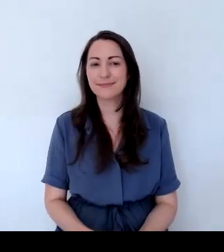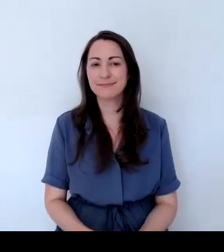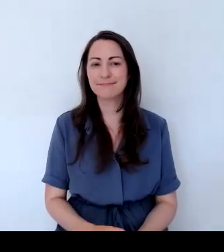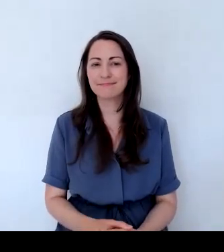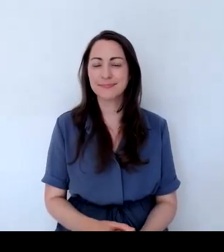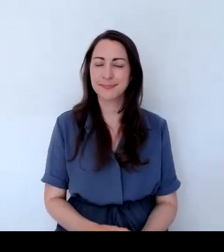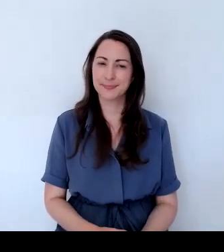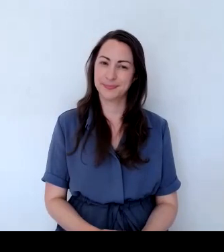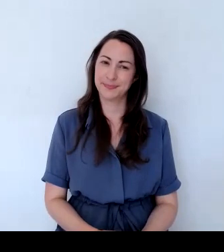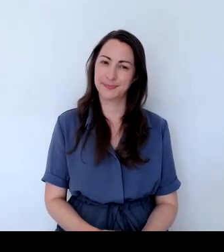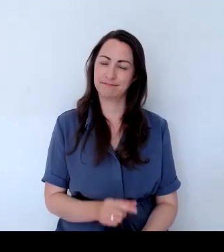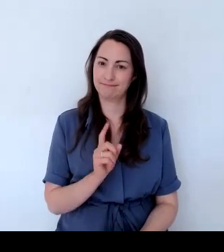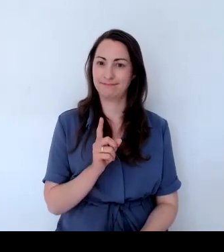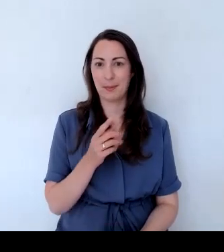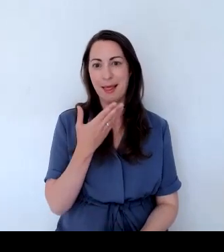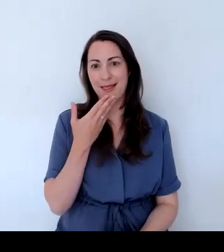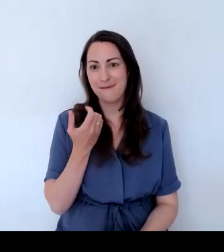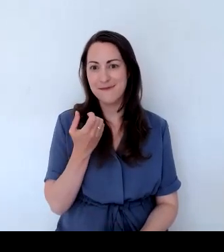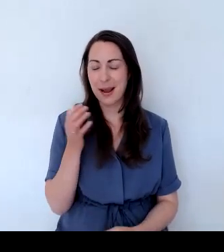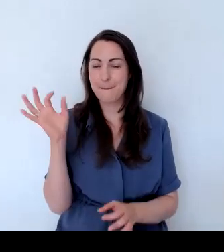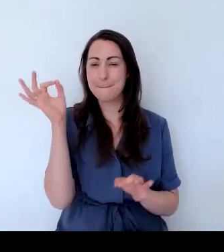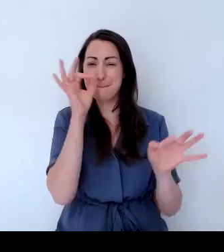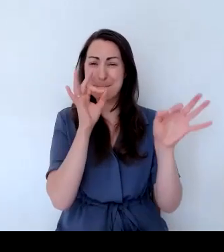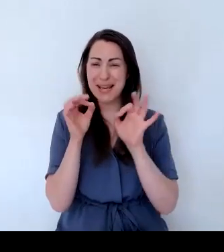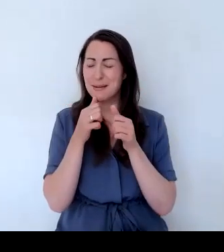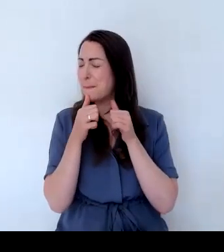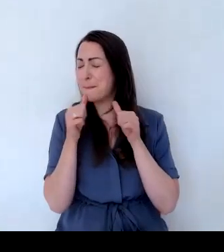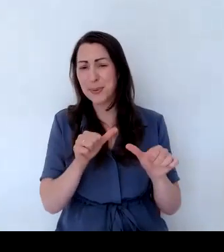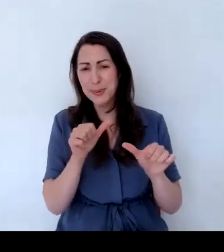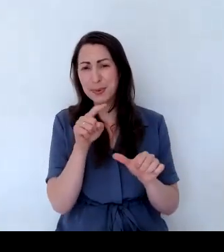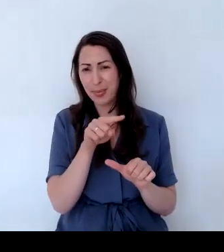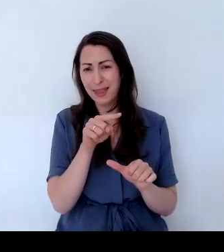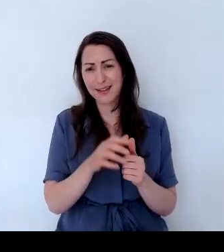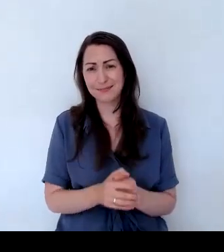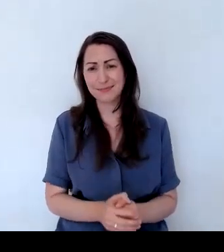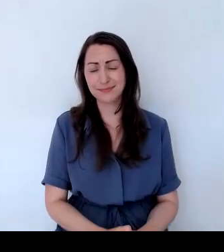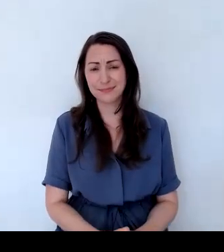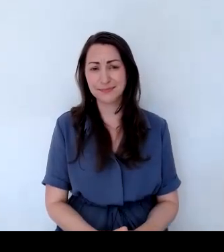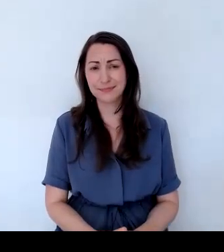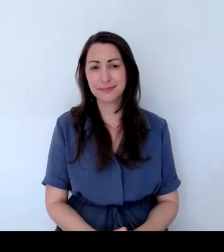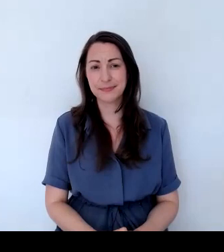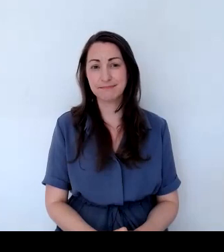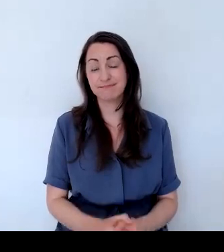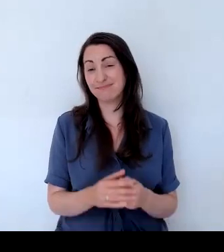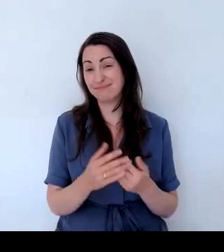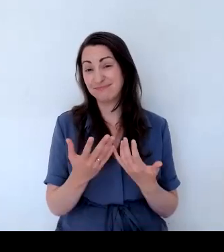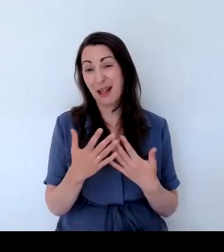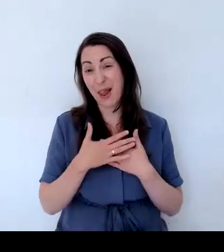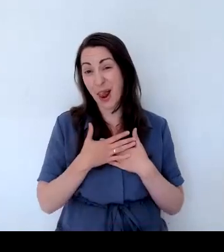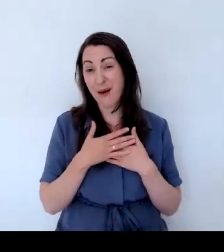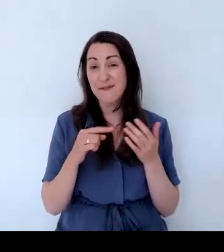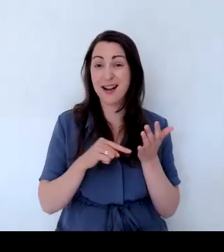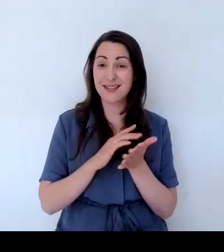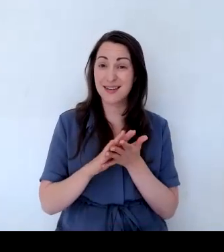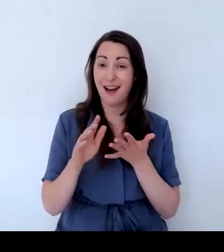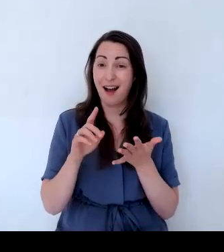So that will be a real treat for the bees. They absolutely love creeping time. And of course, they love the lavenders. And then they'll love the